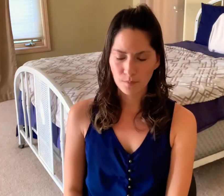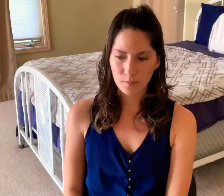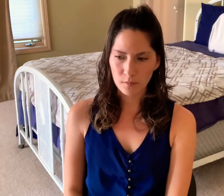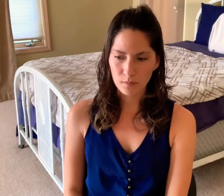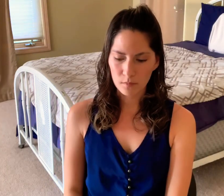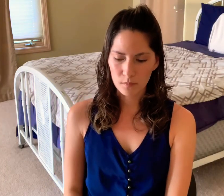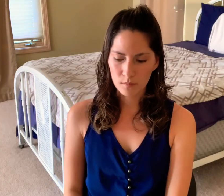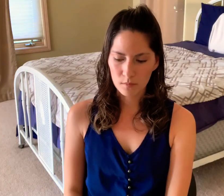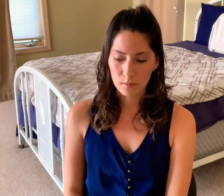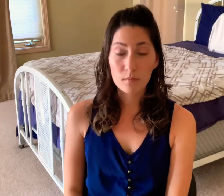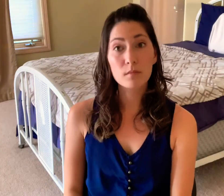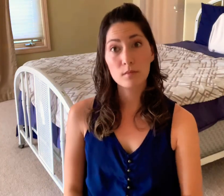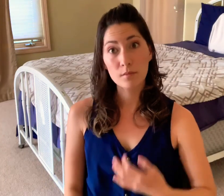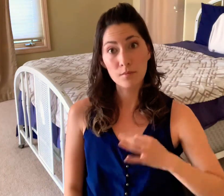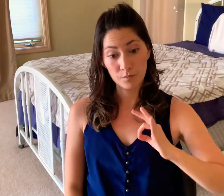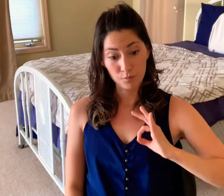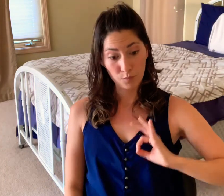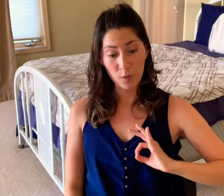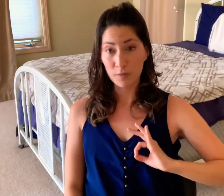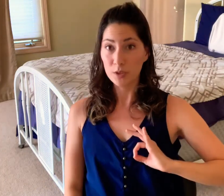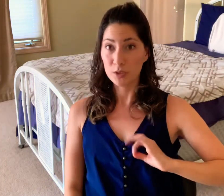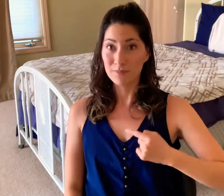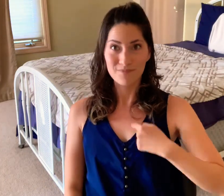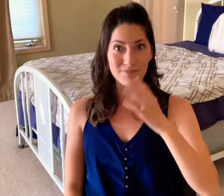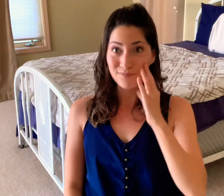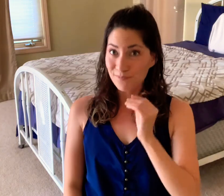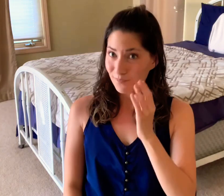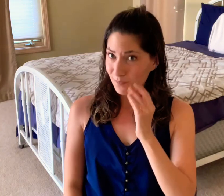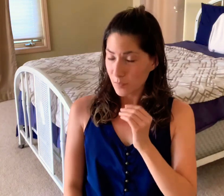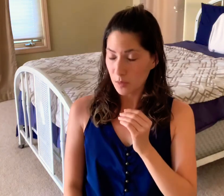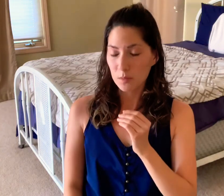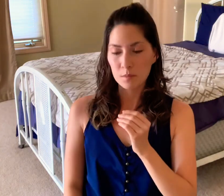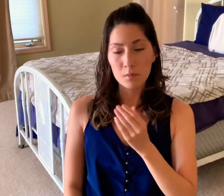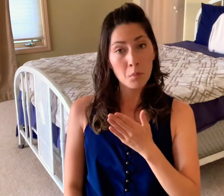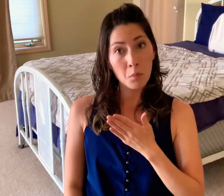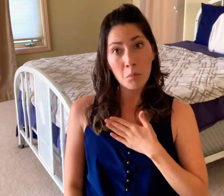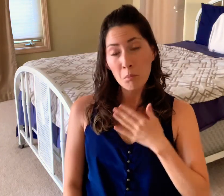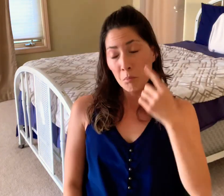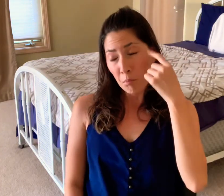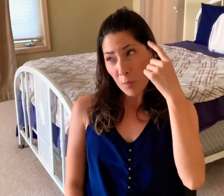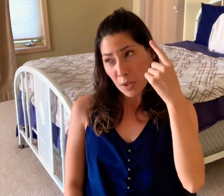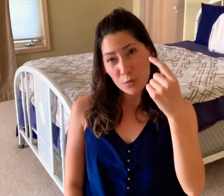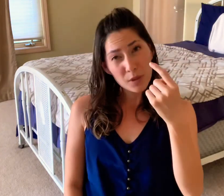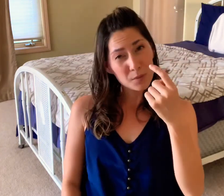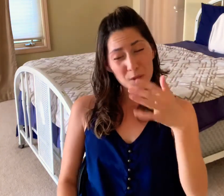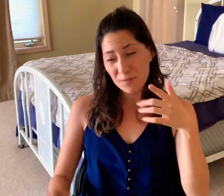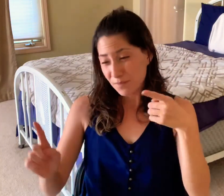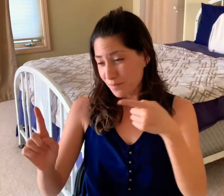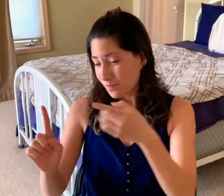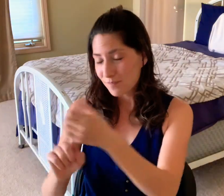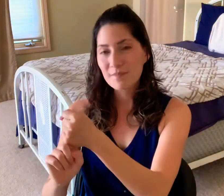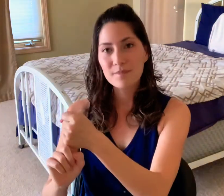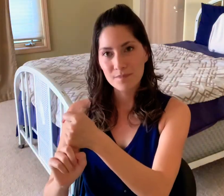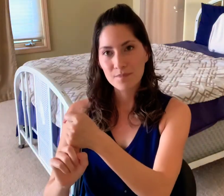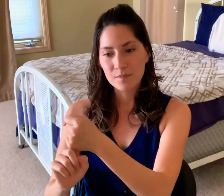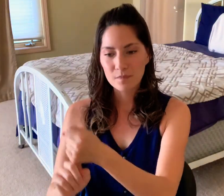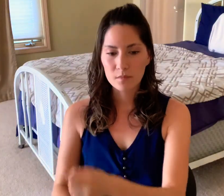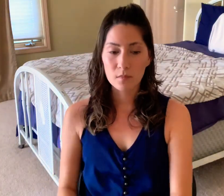one privilege I've been able to experience is to be able to follow my